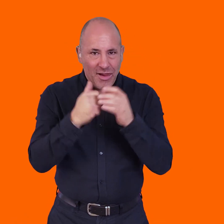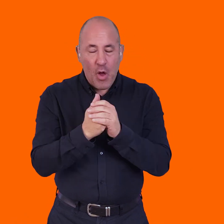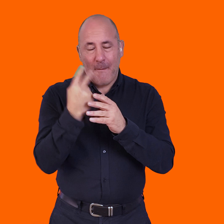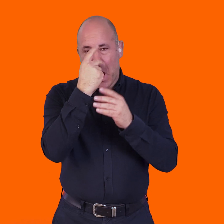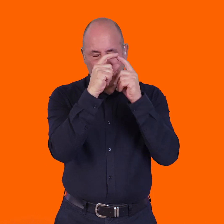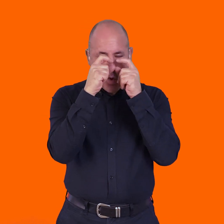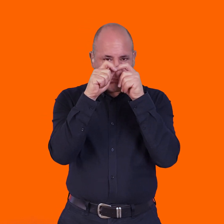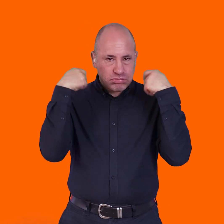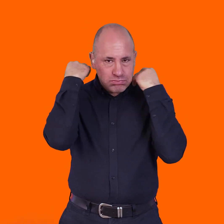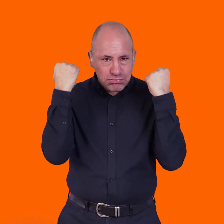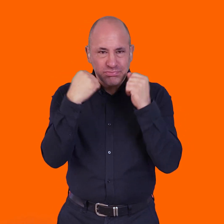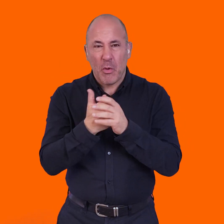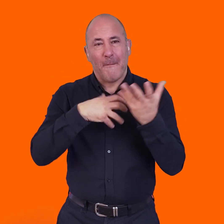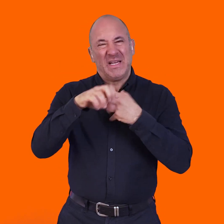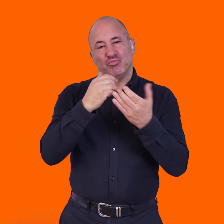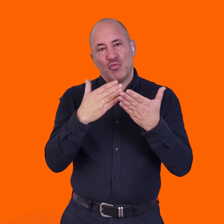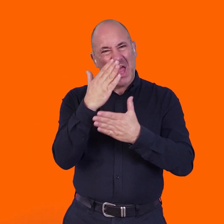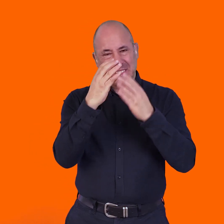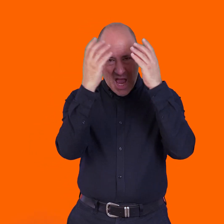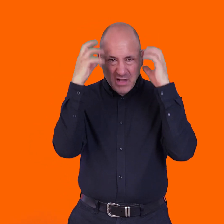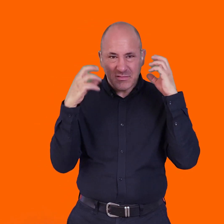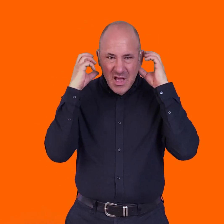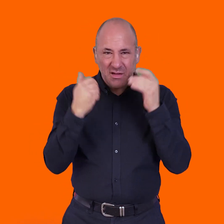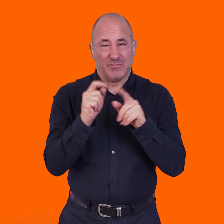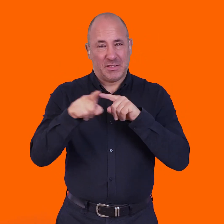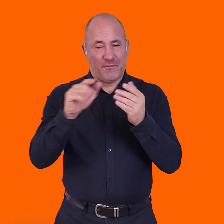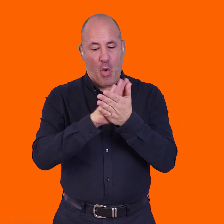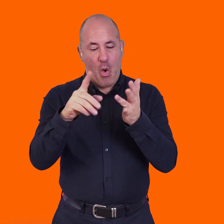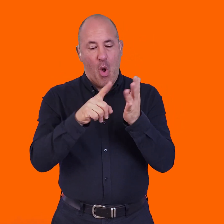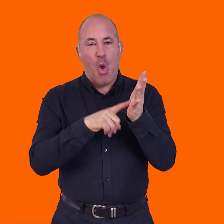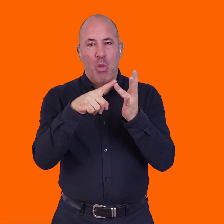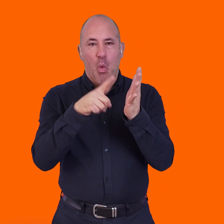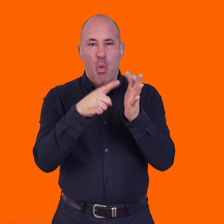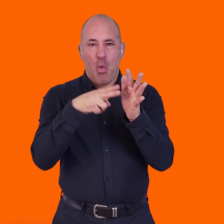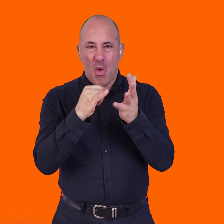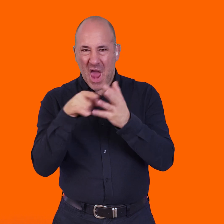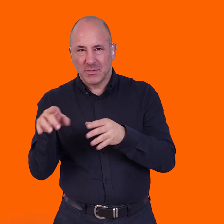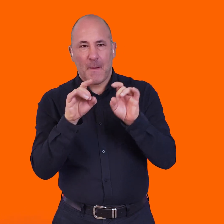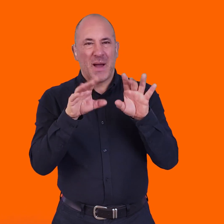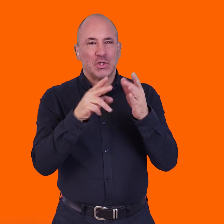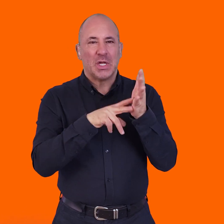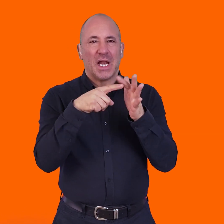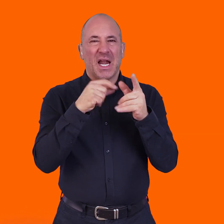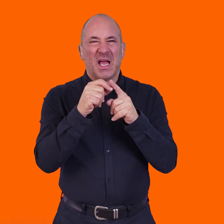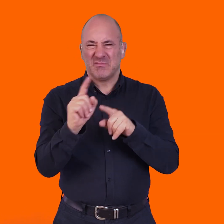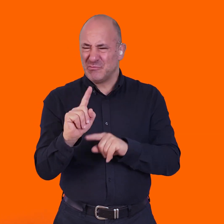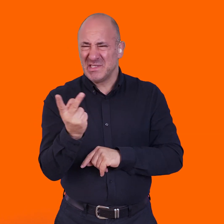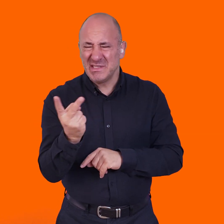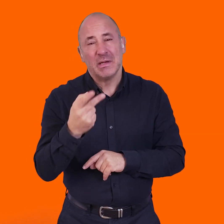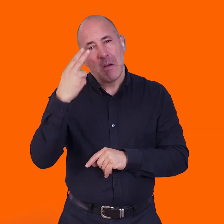blindfolds, and mixed reality headsets, which specifically HoloLens and Magic Heap, those the names